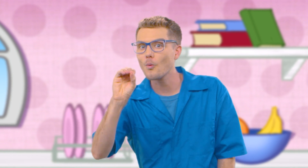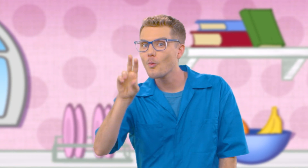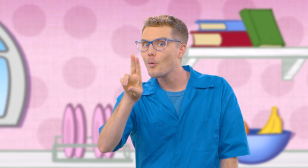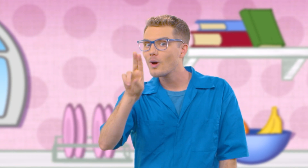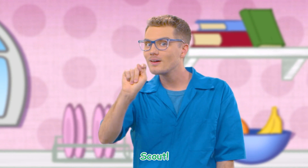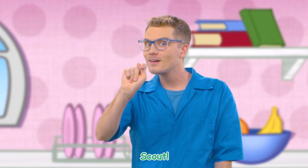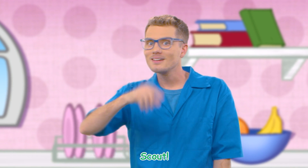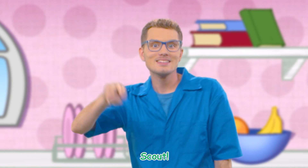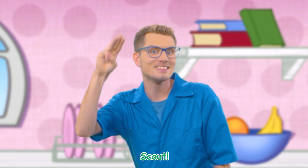Scout